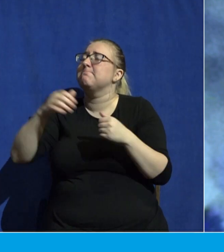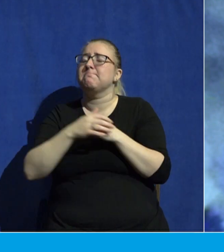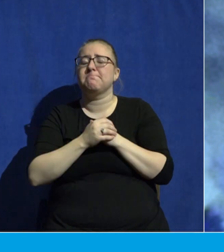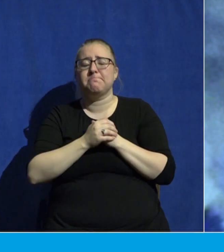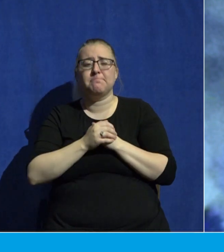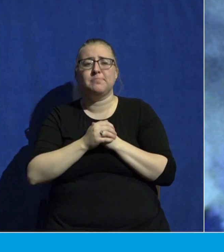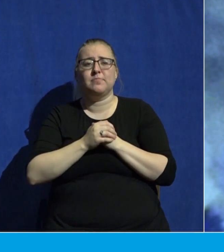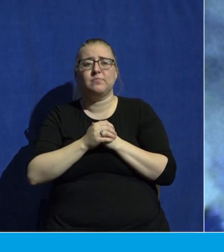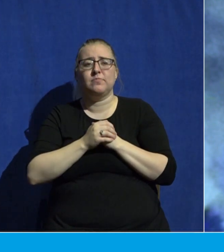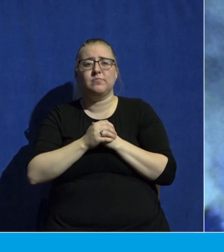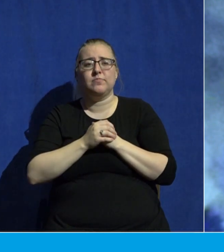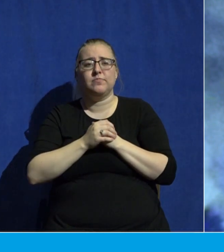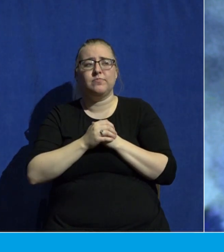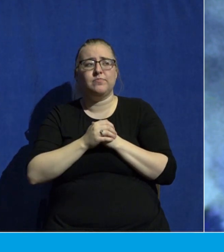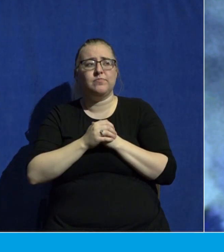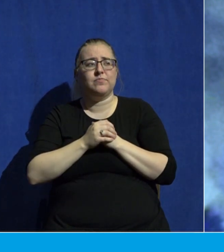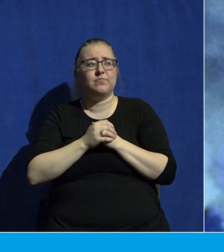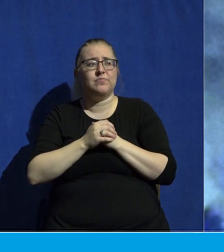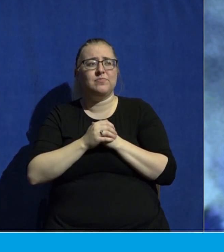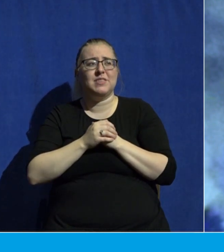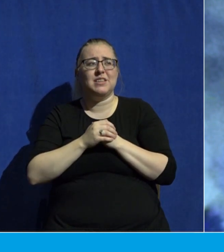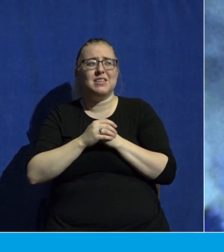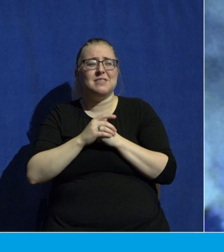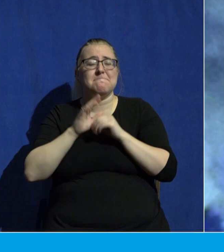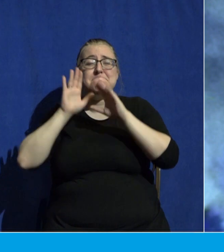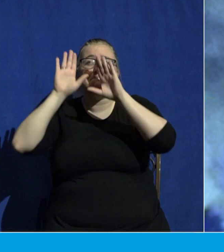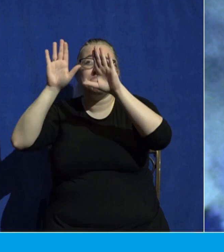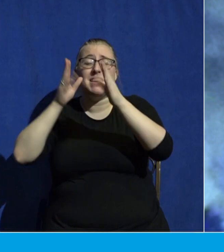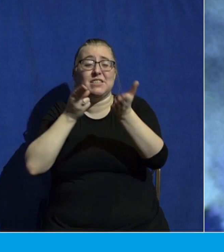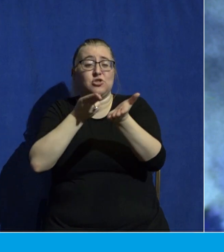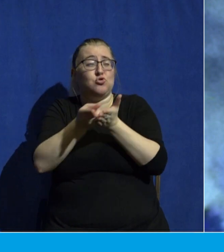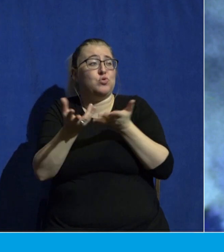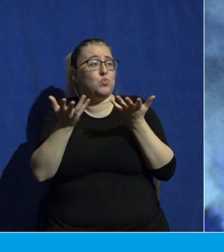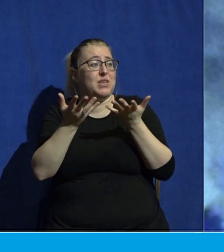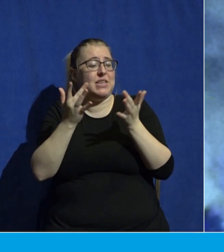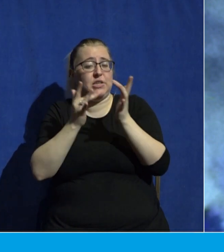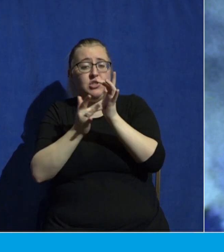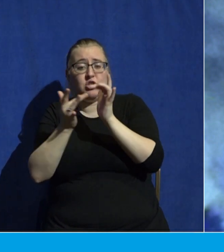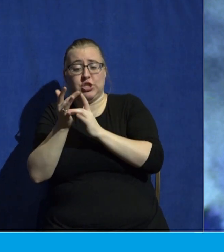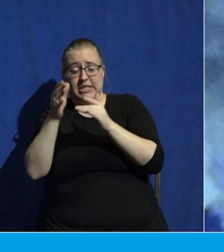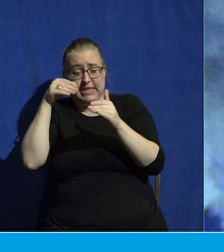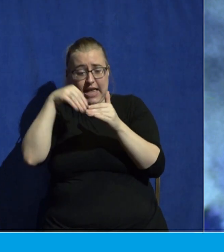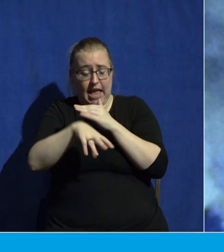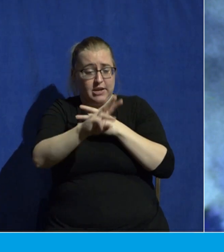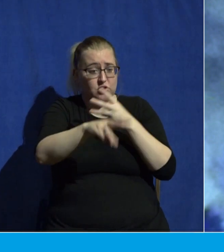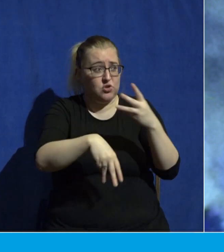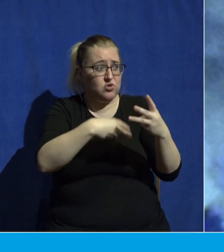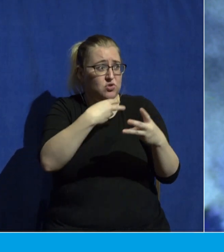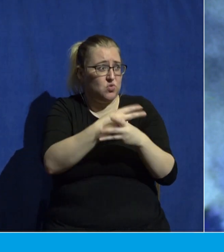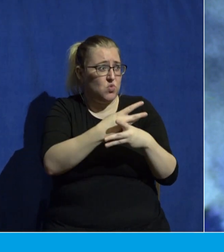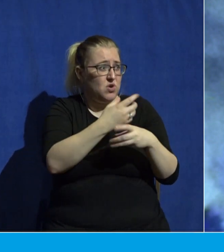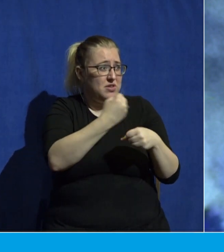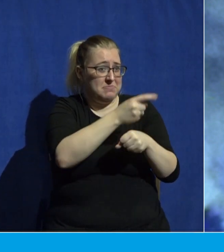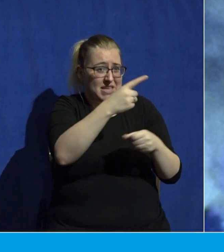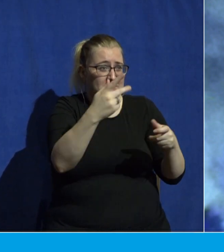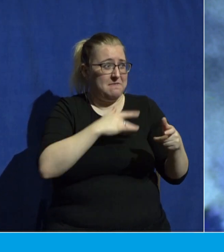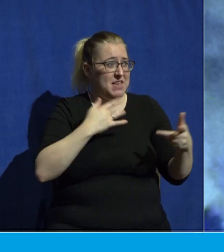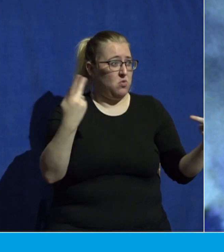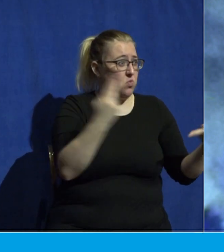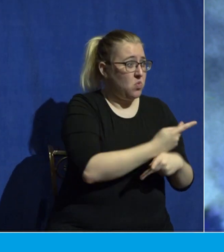the remarkable truth is that Jesus didn't come into the world to make you feel worse he came into the world to spotlight